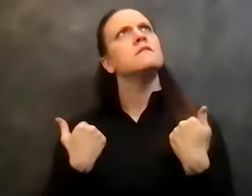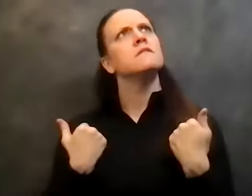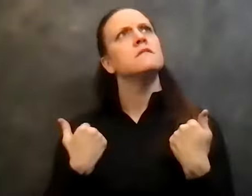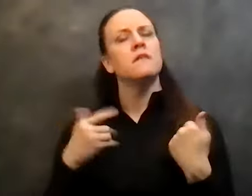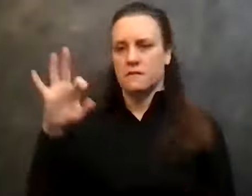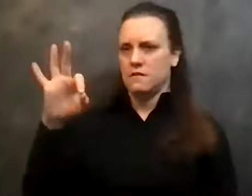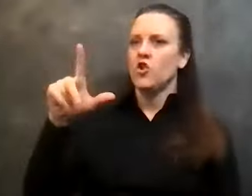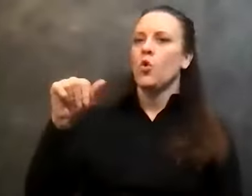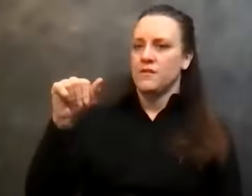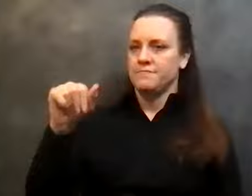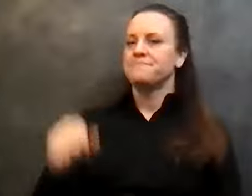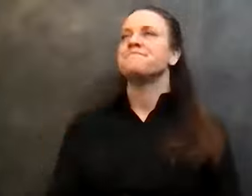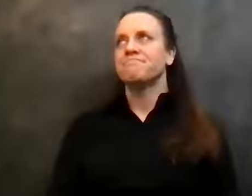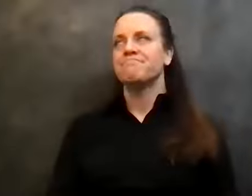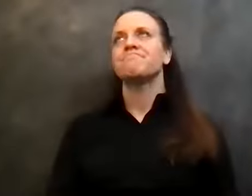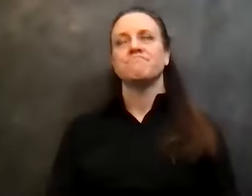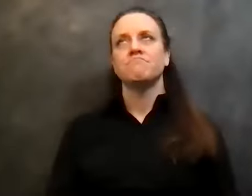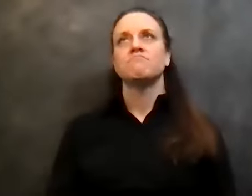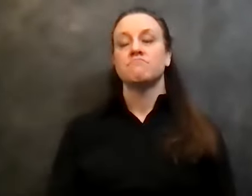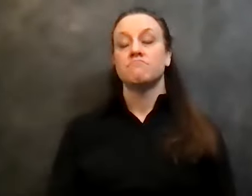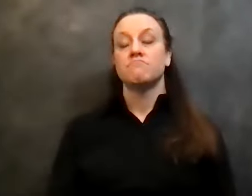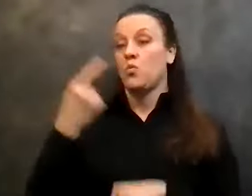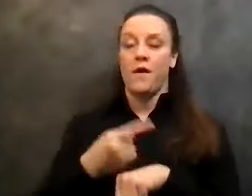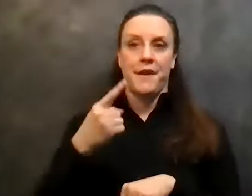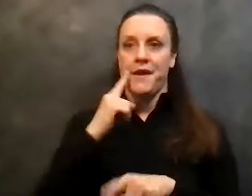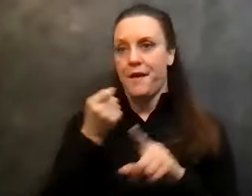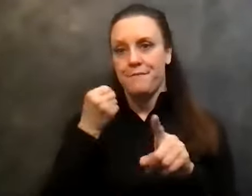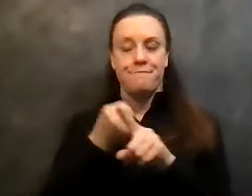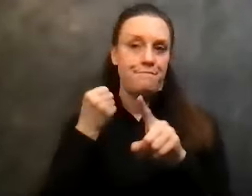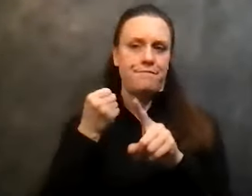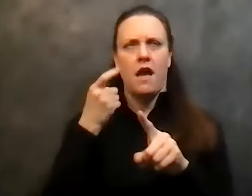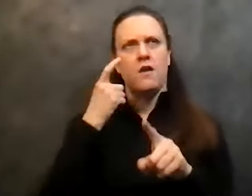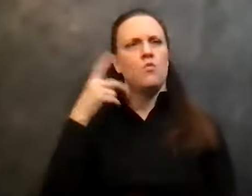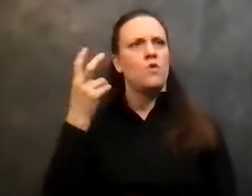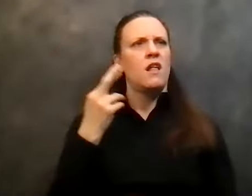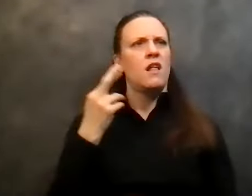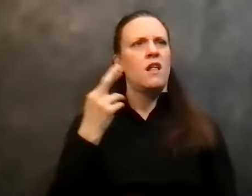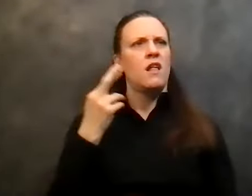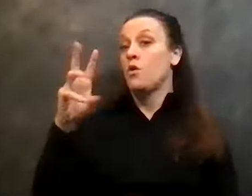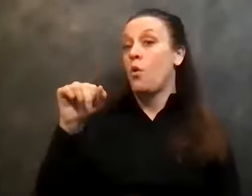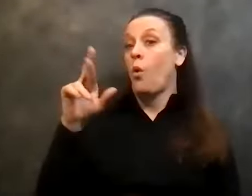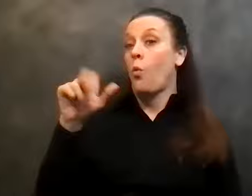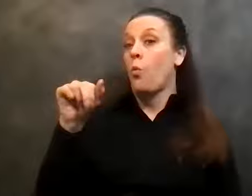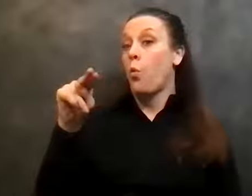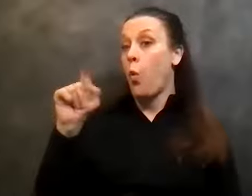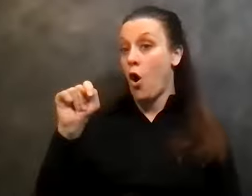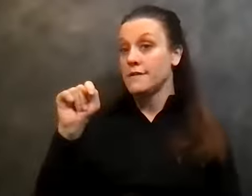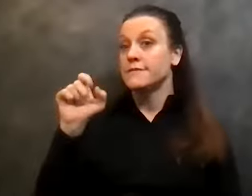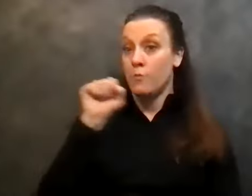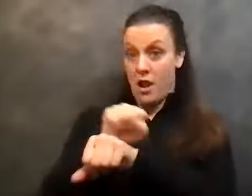and, uh, one, one day kind of dawns on me, I, I got warrants out for my arrest. You know, there's bills showing